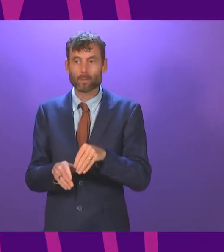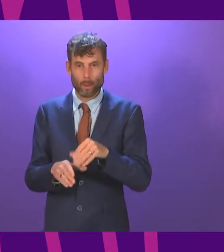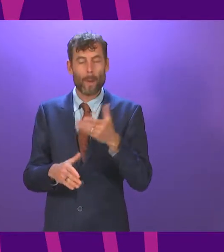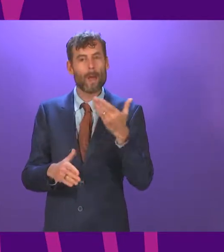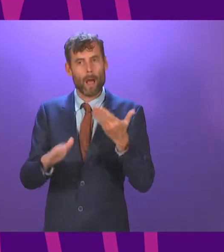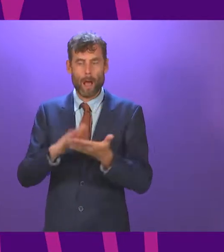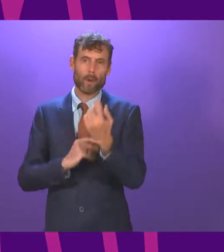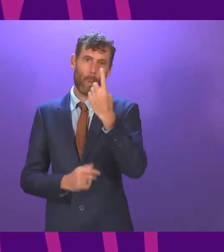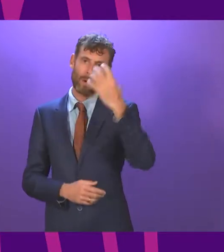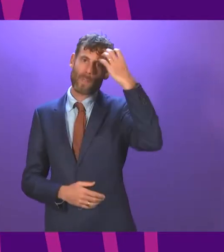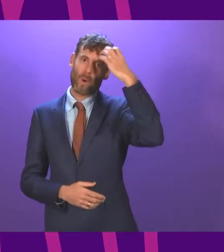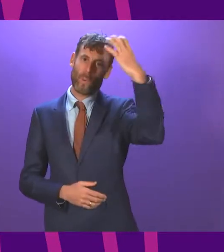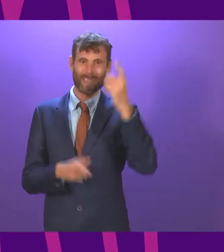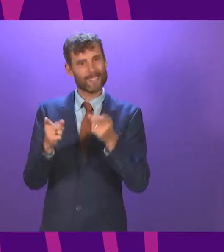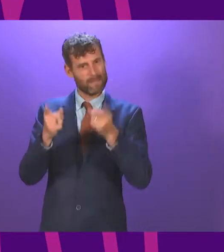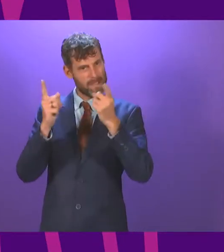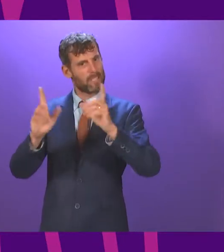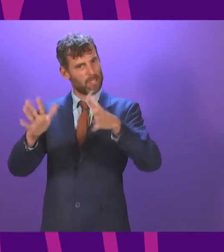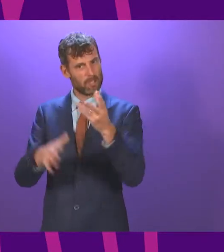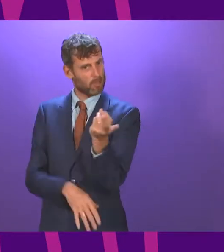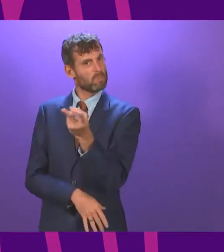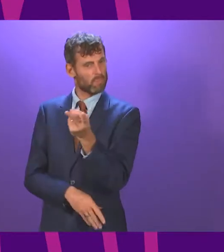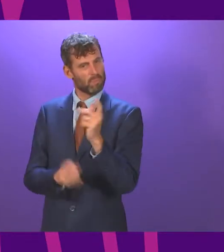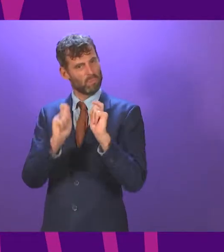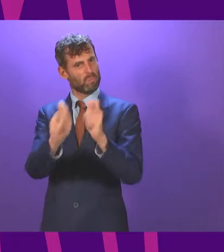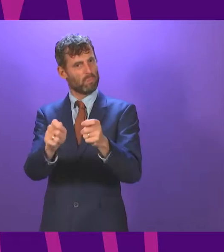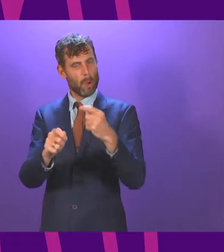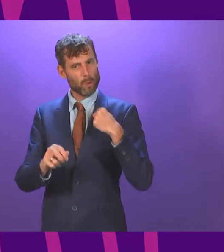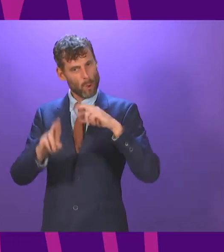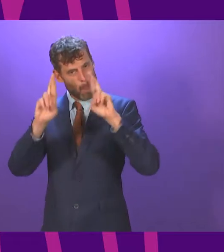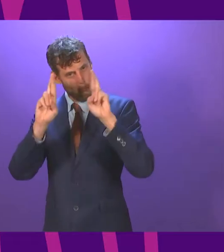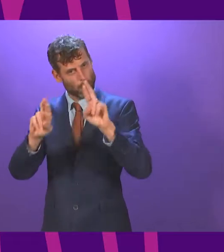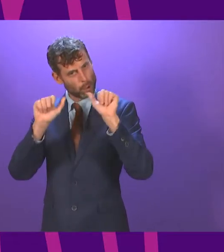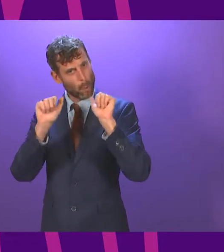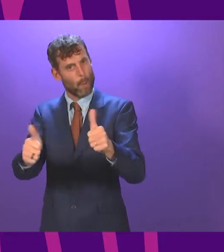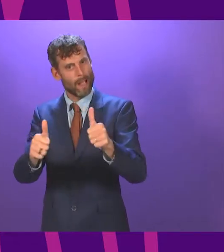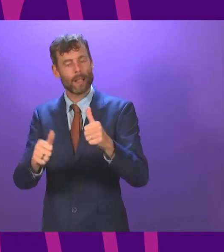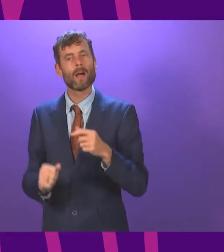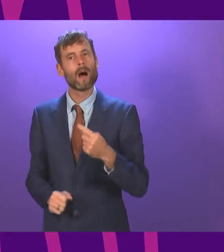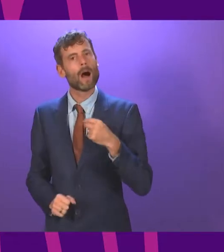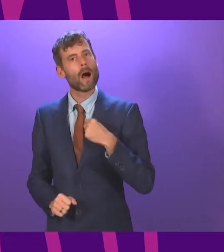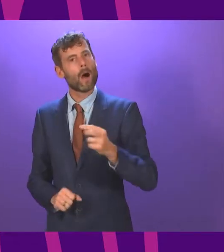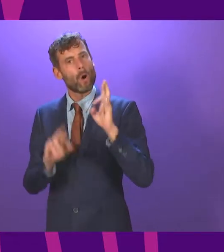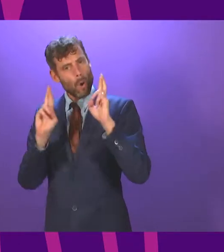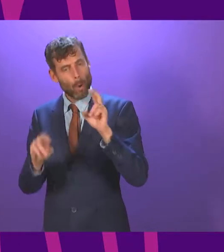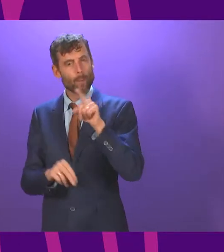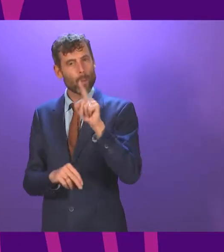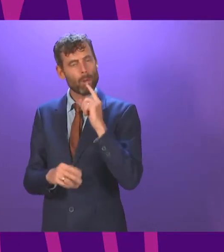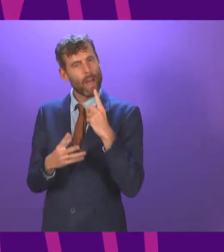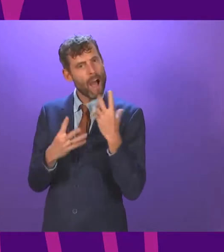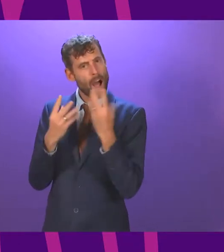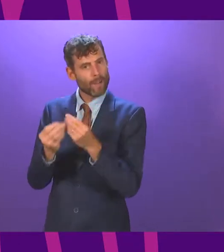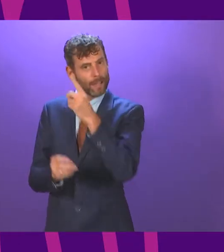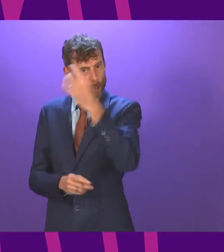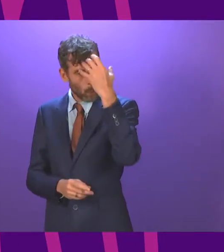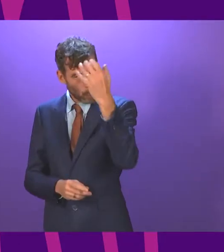ministers. And I congratulate them on that appointment. I wish them well in it, and I hope they will advise her well in their